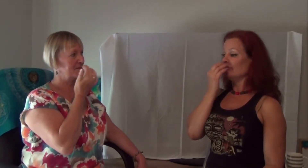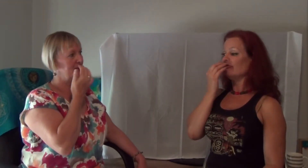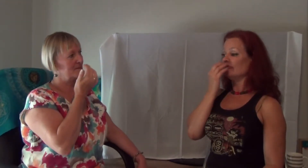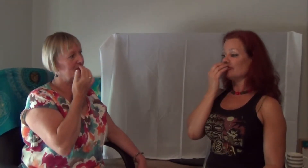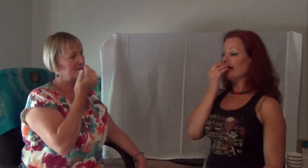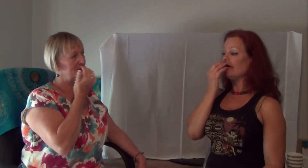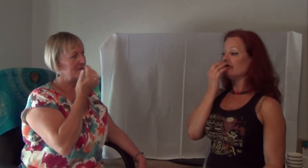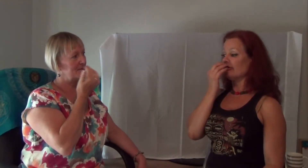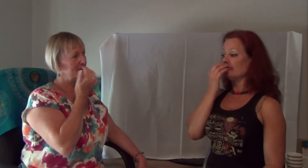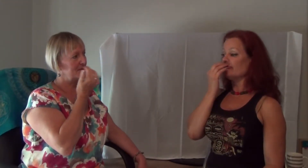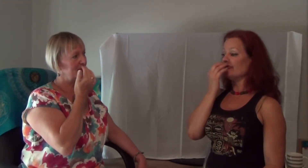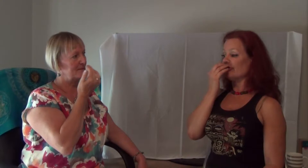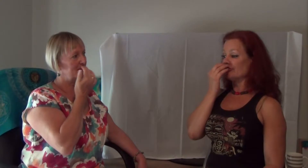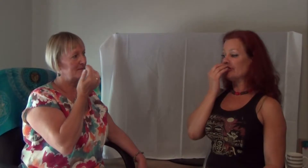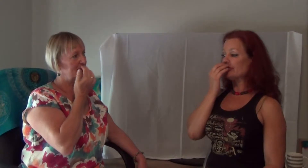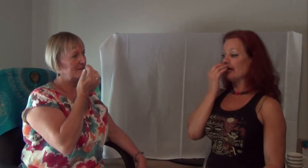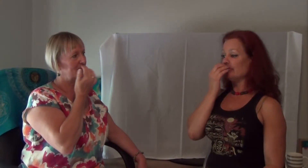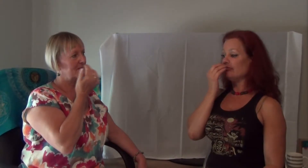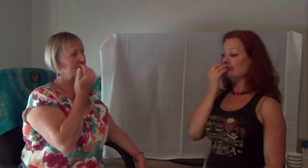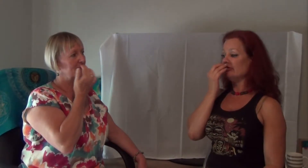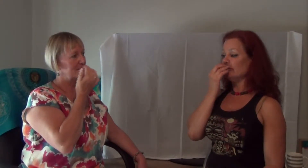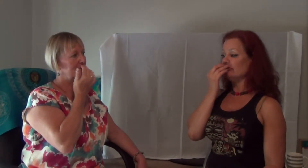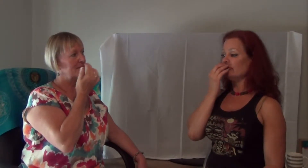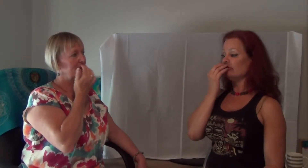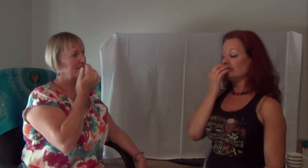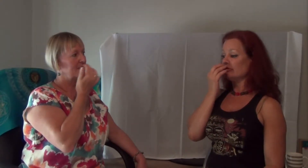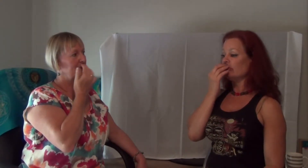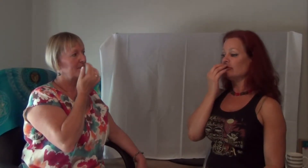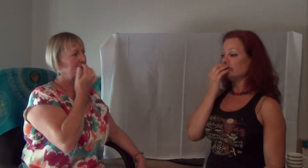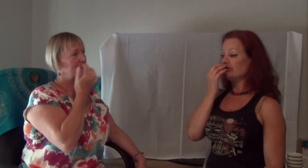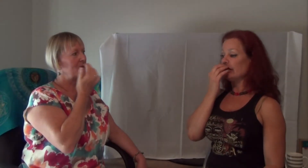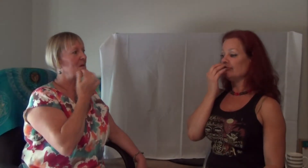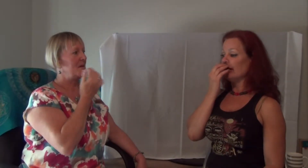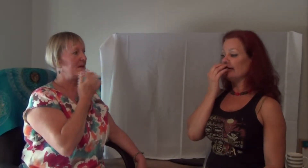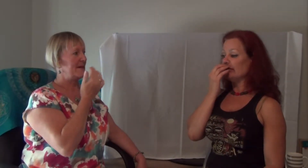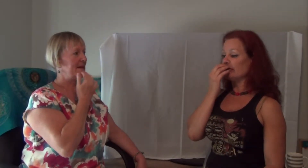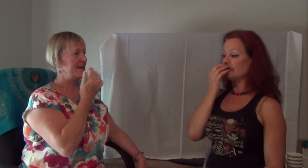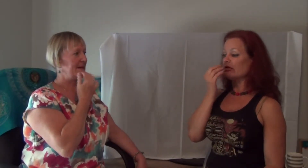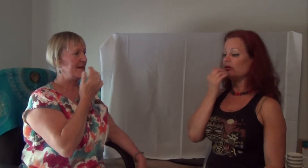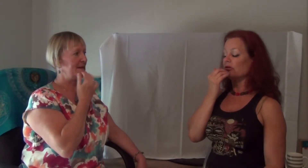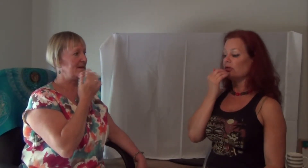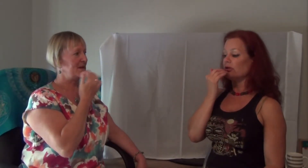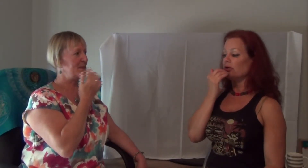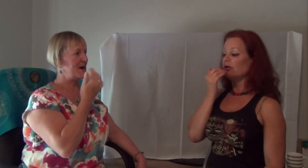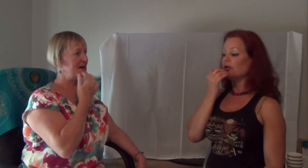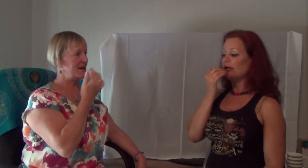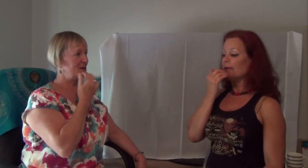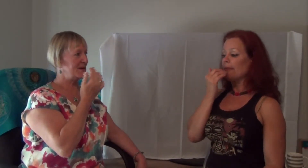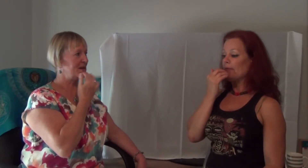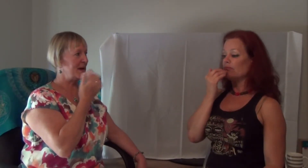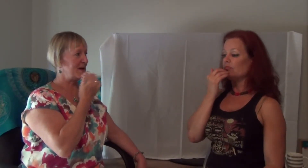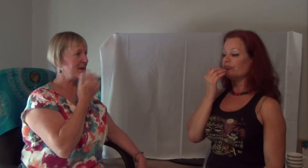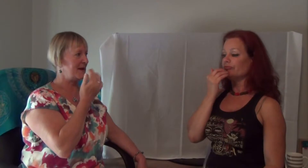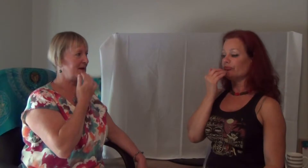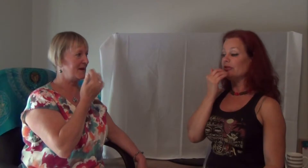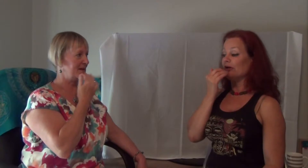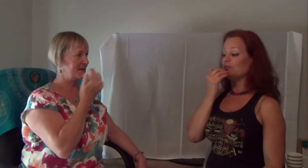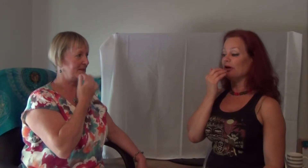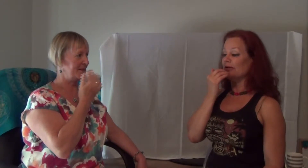that triangular fir tree shape dead pine needles dead pine needles in the back of my head dead pine